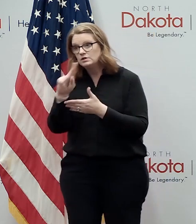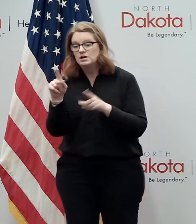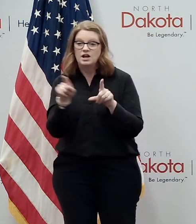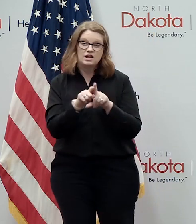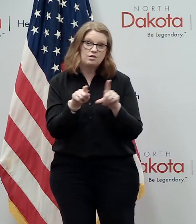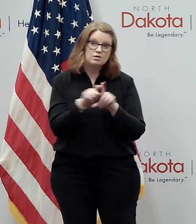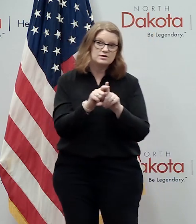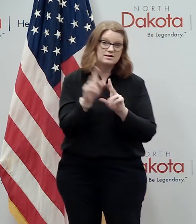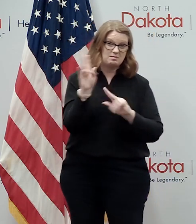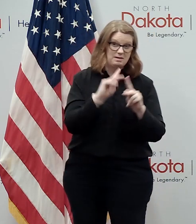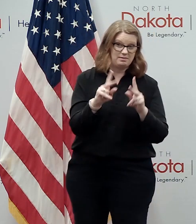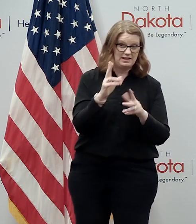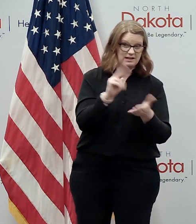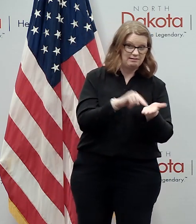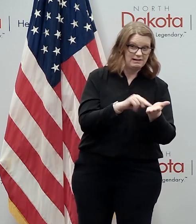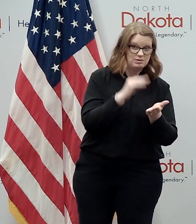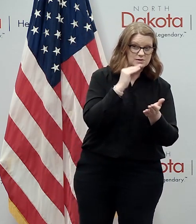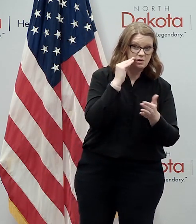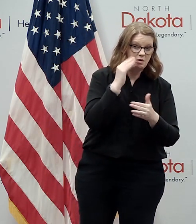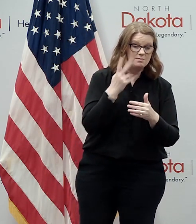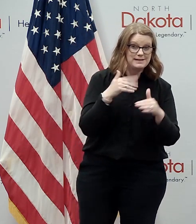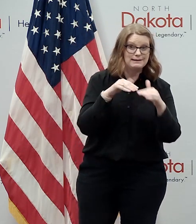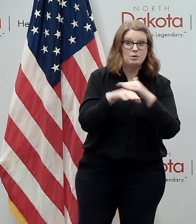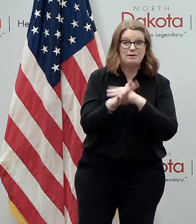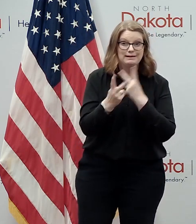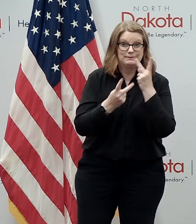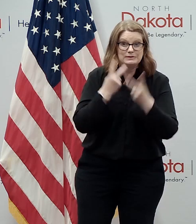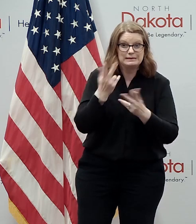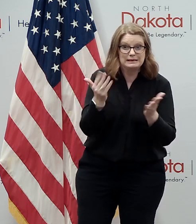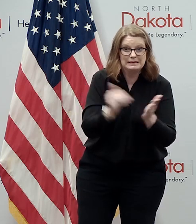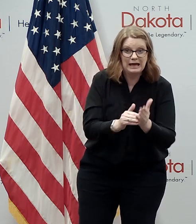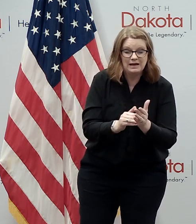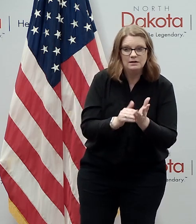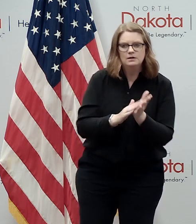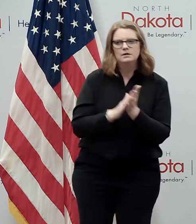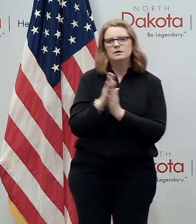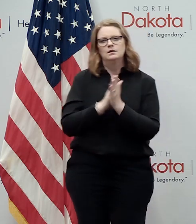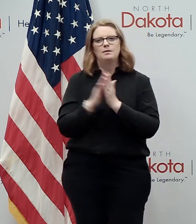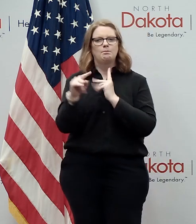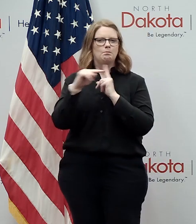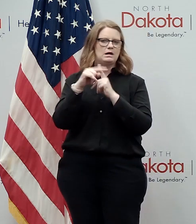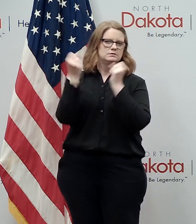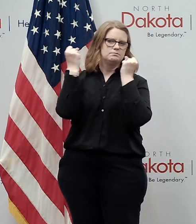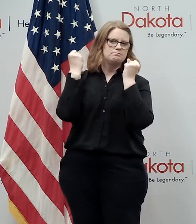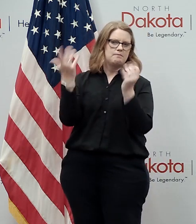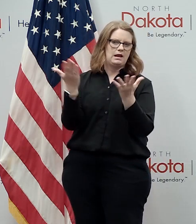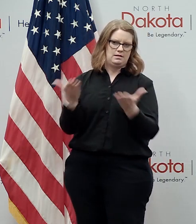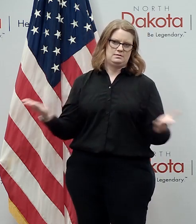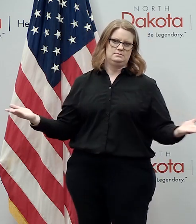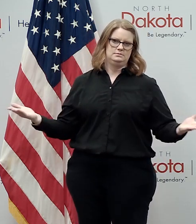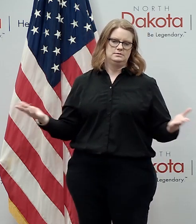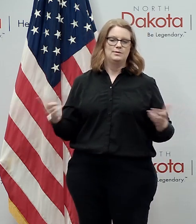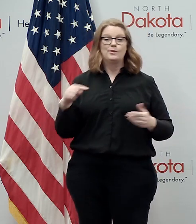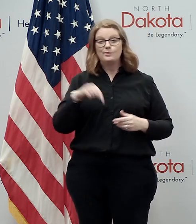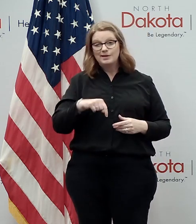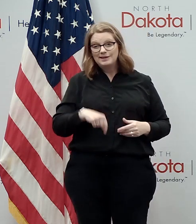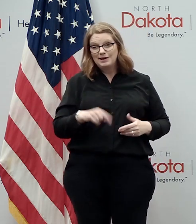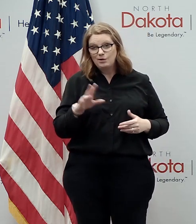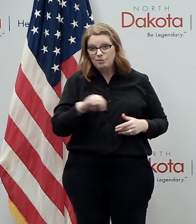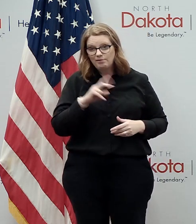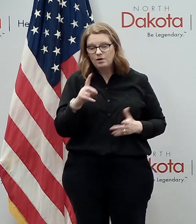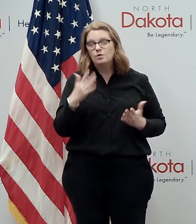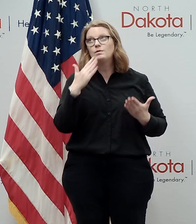elders there's so many things for us to be positive and looking forward to and we can always be thankful that we're here in north dakota